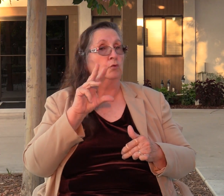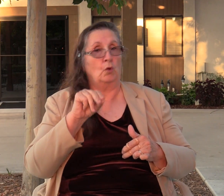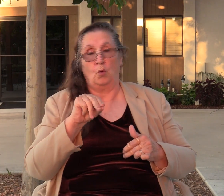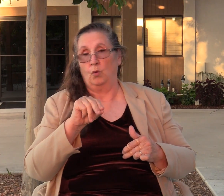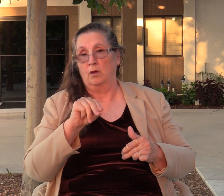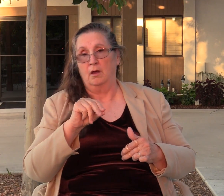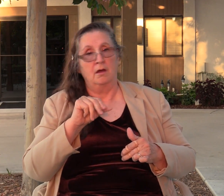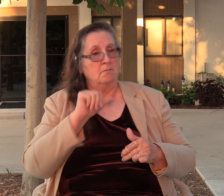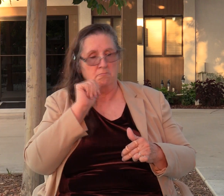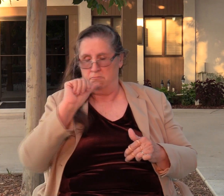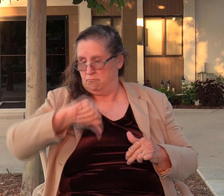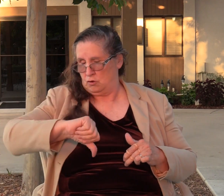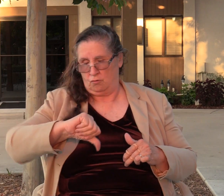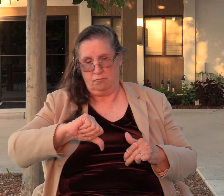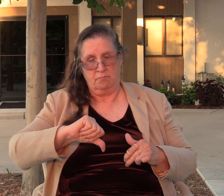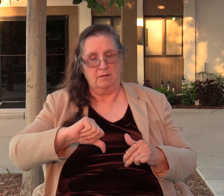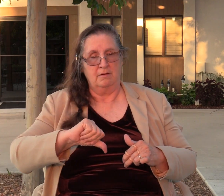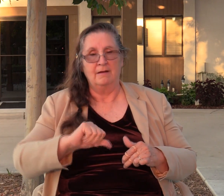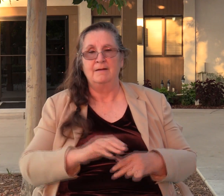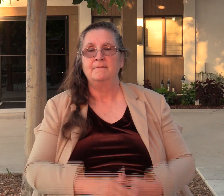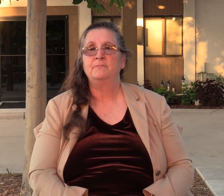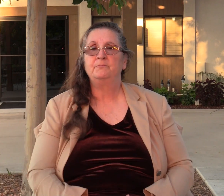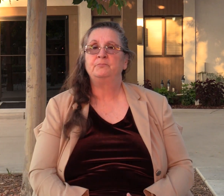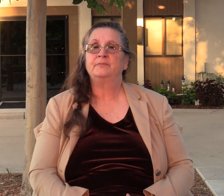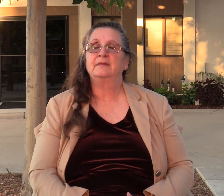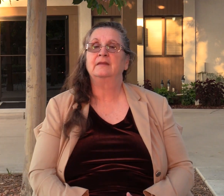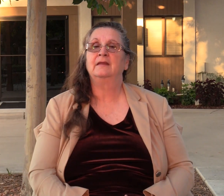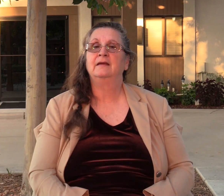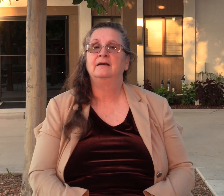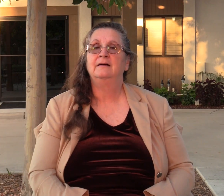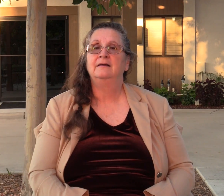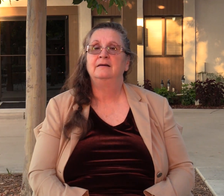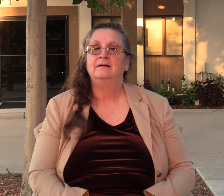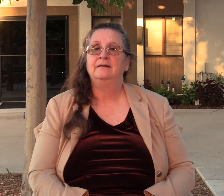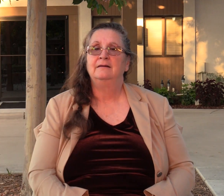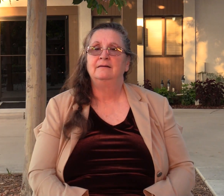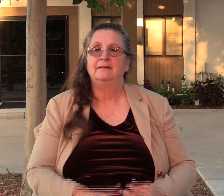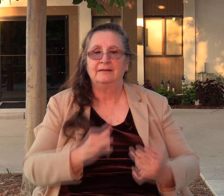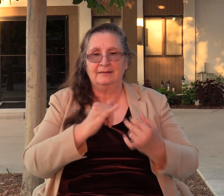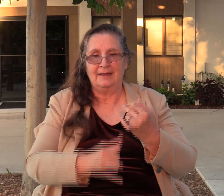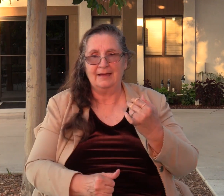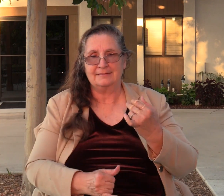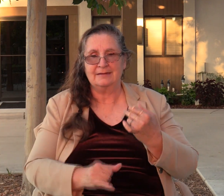won't do that to the group of trees. And so they finally go to the bramble, we're told.